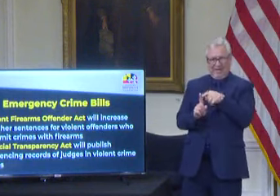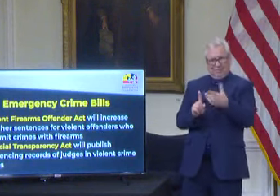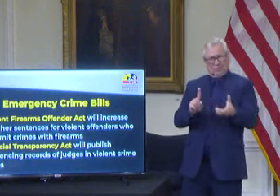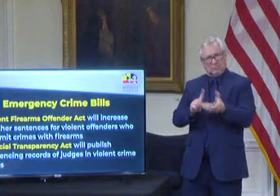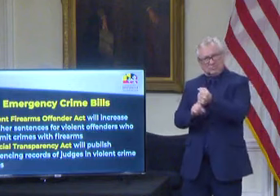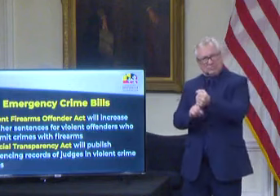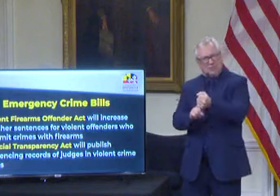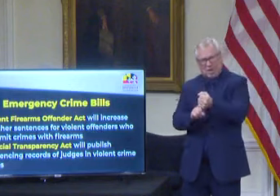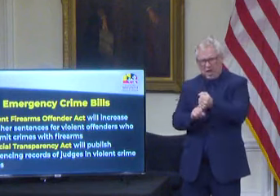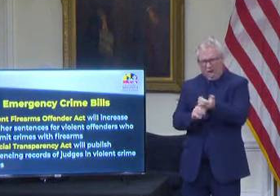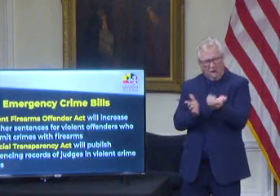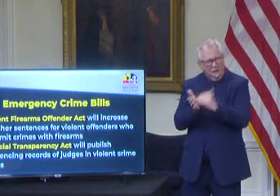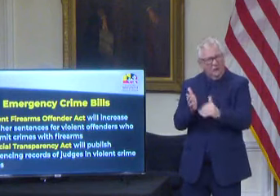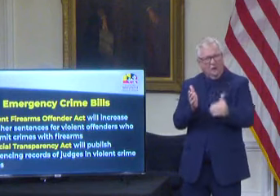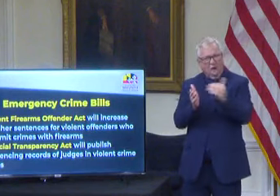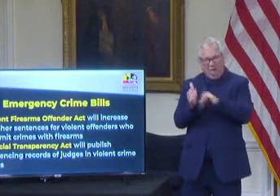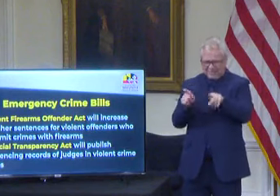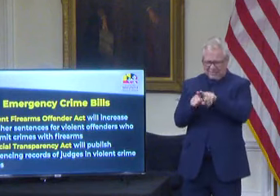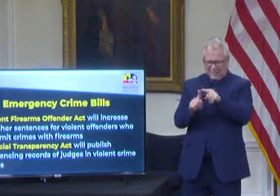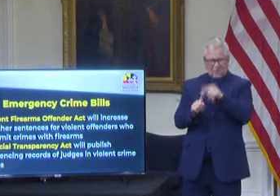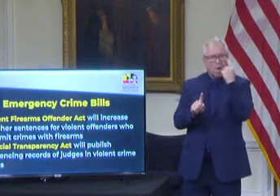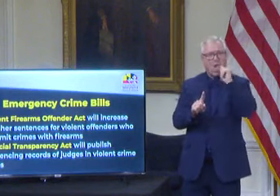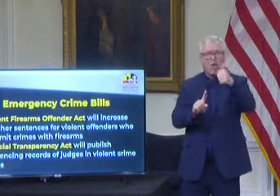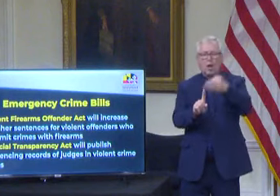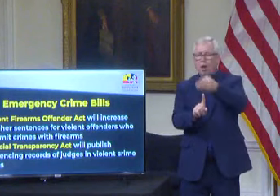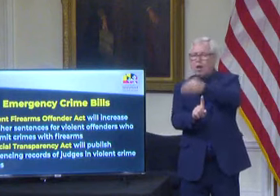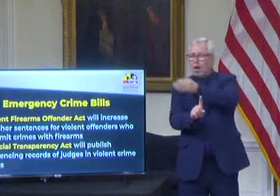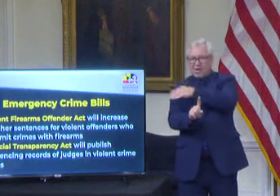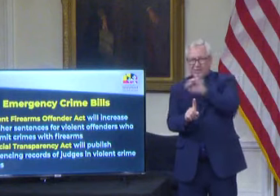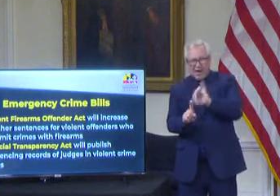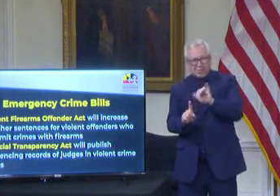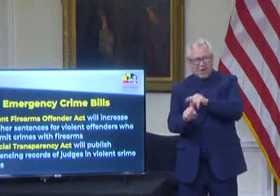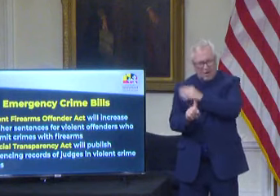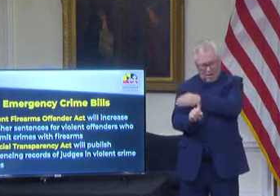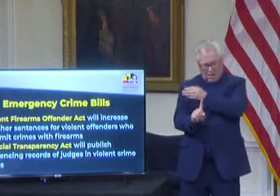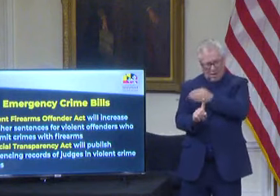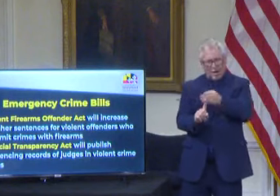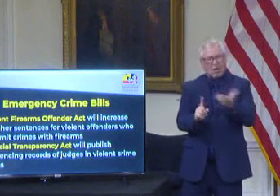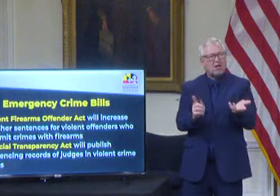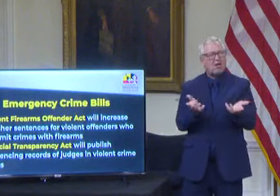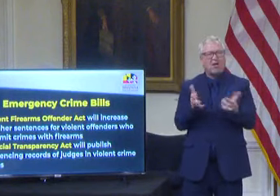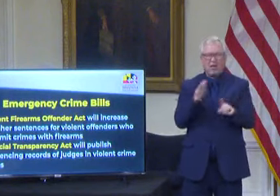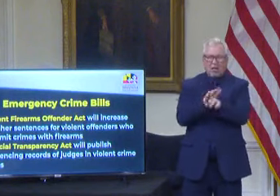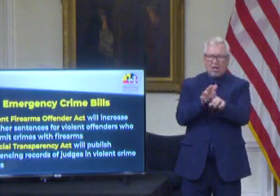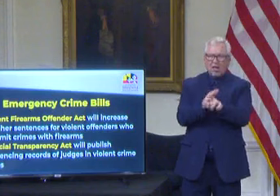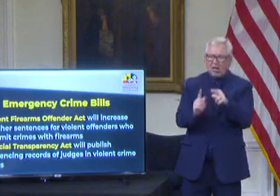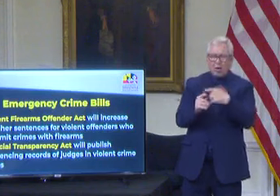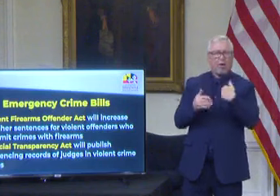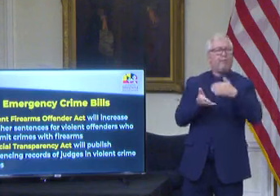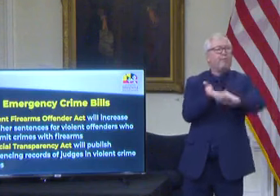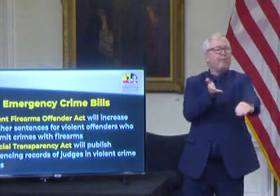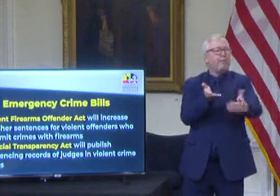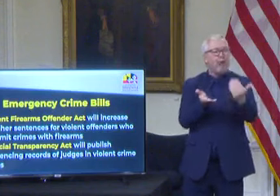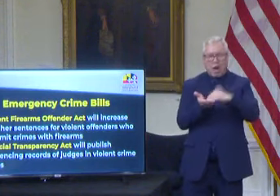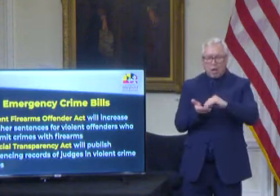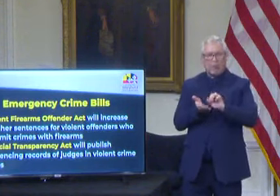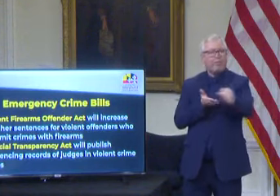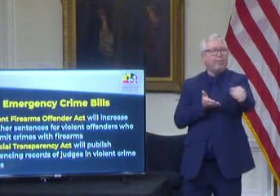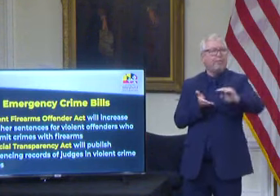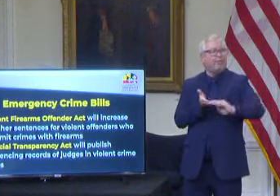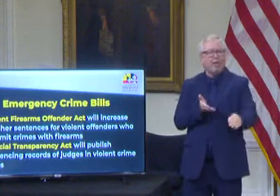violent crimes against women. And he was repeatedly let back out onto the streets. Yet day after day,